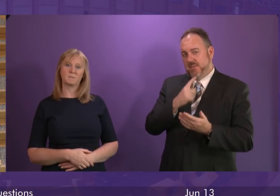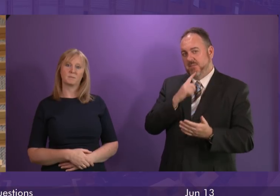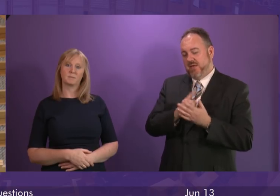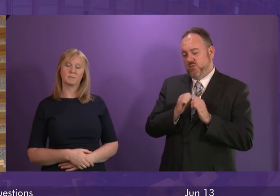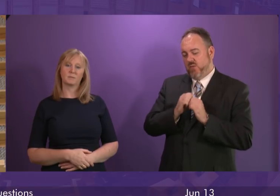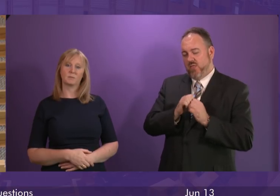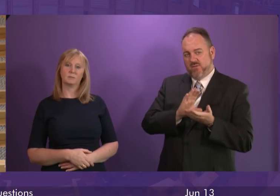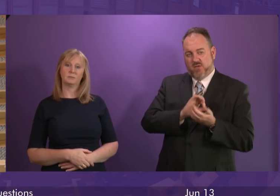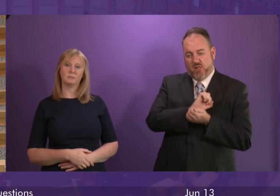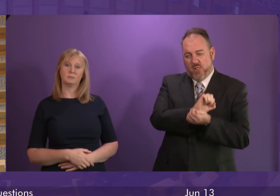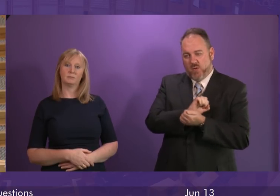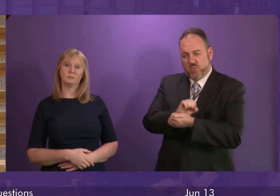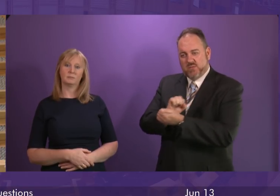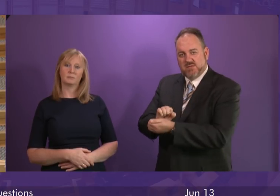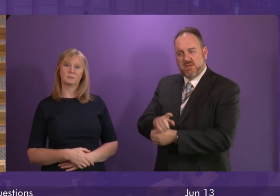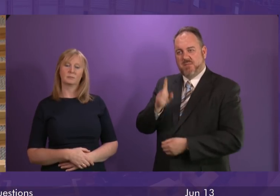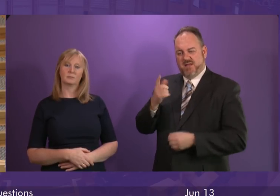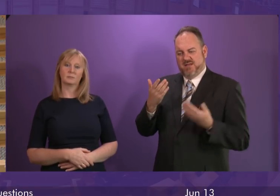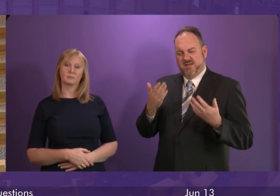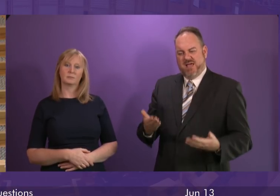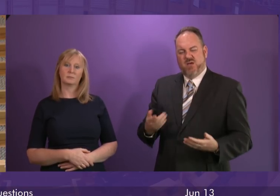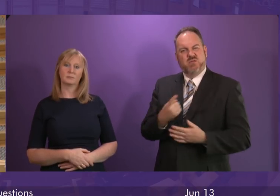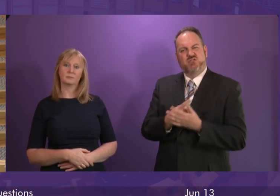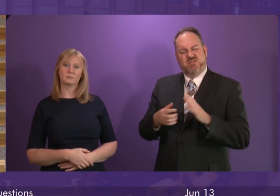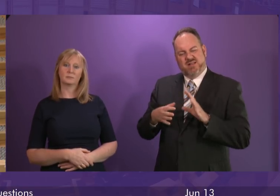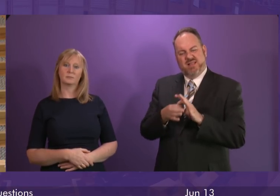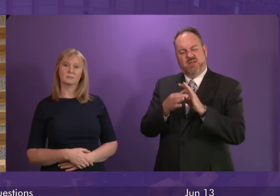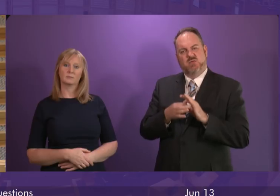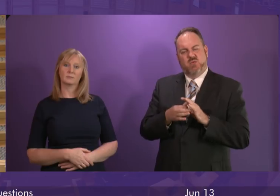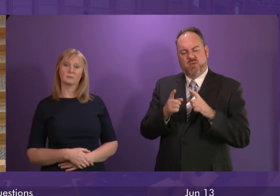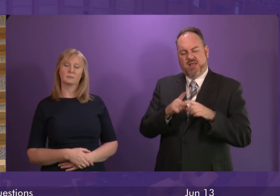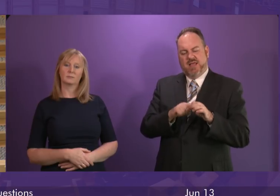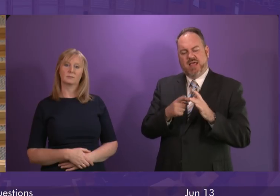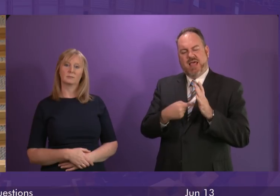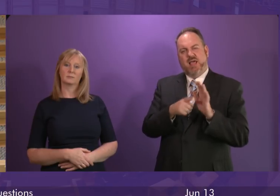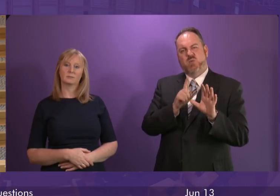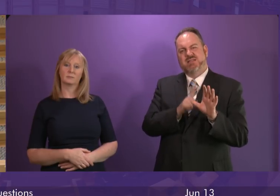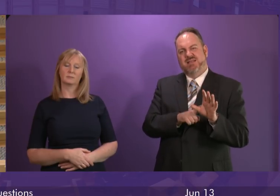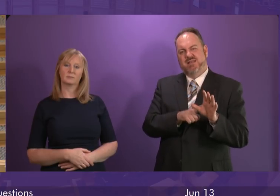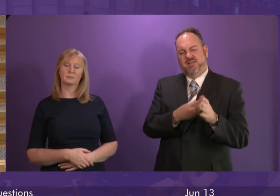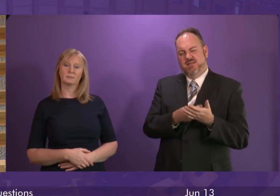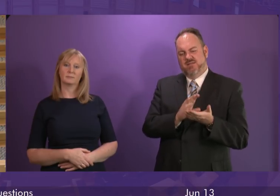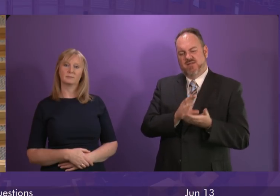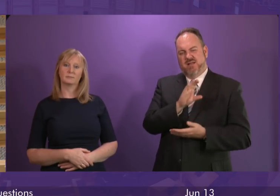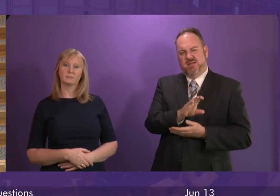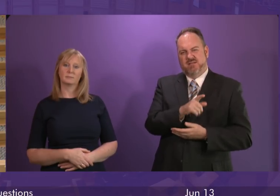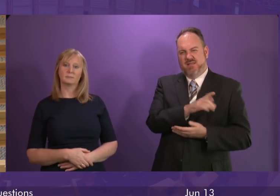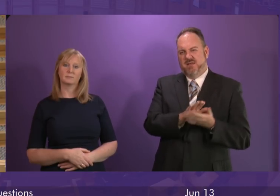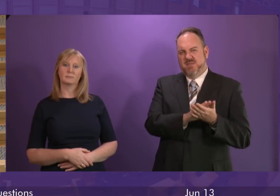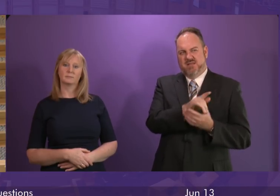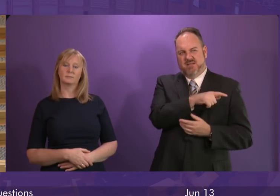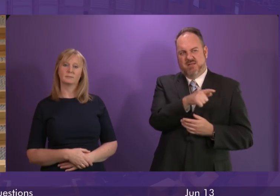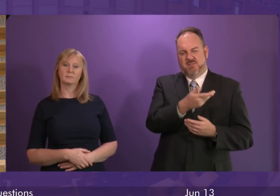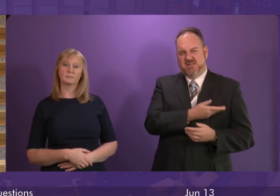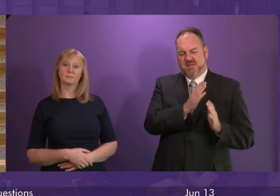but support under this scheme is now largely in the form of equity finance. So can the First Minister explain why Scottish firms now have to sell part of their